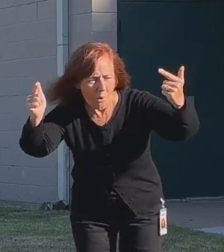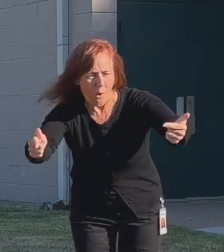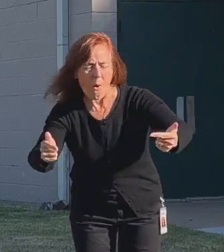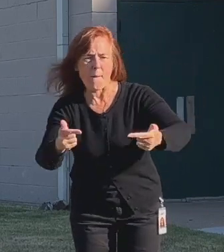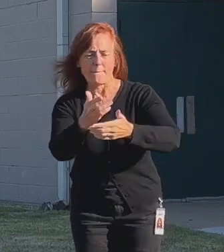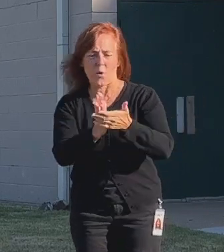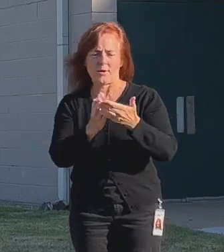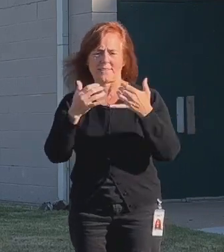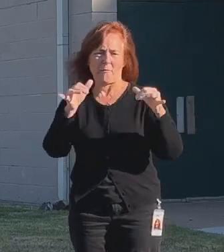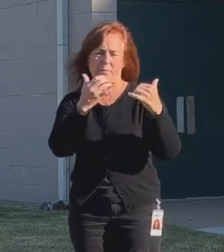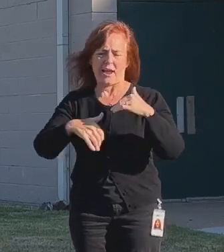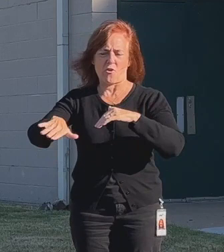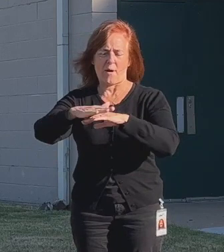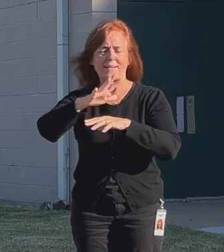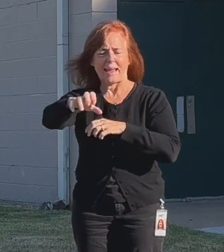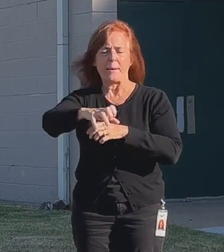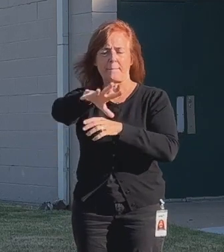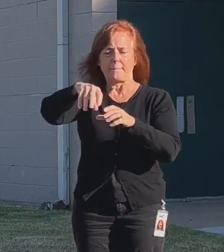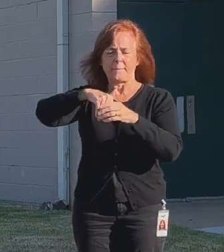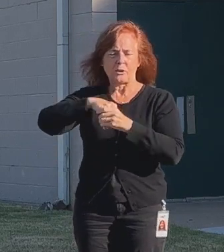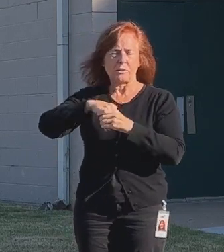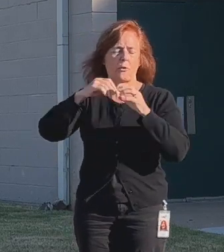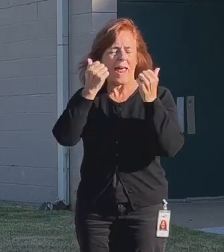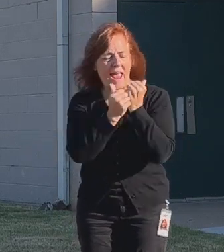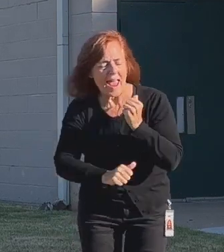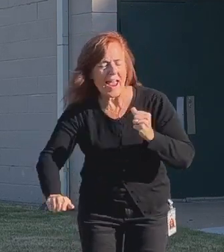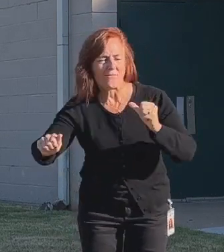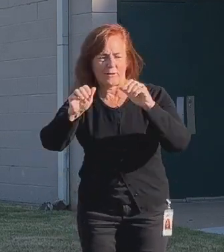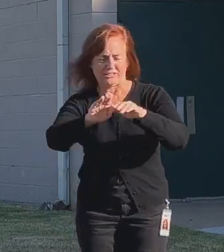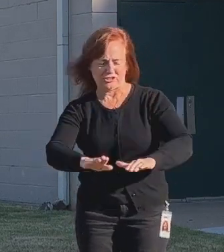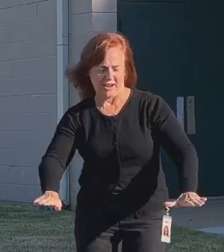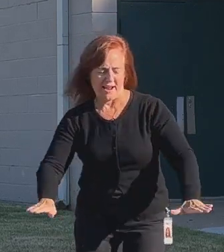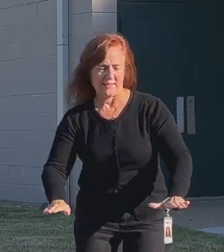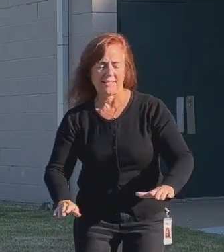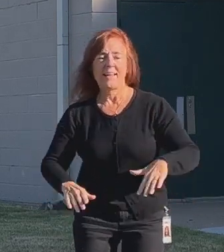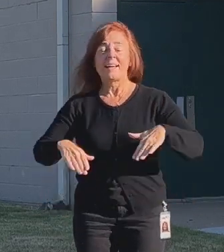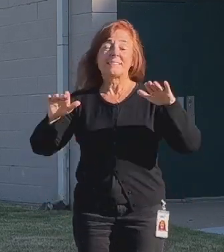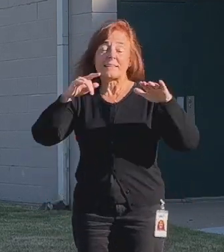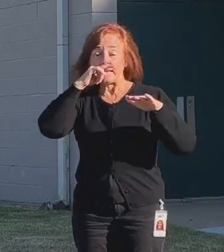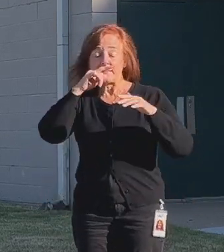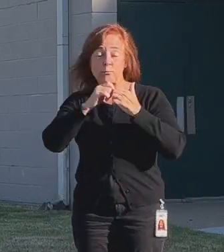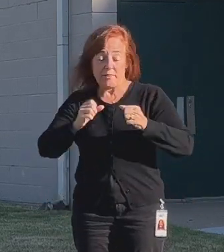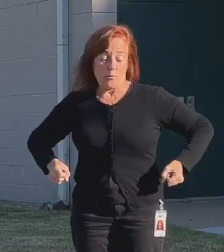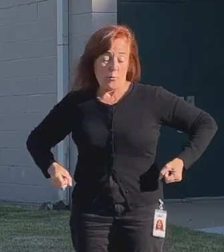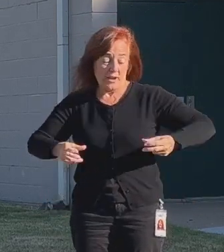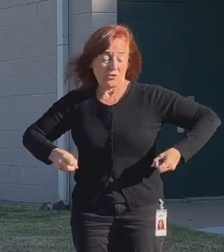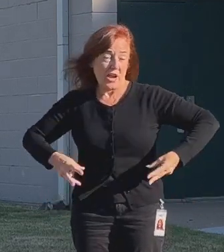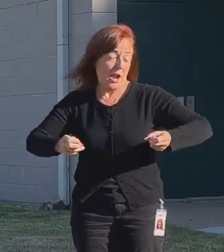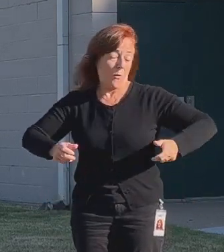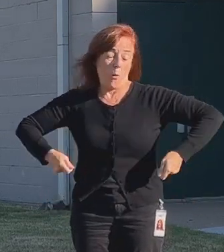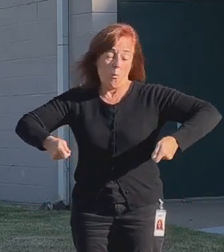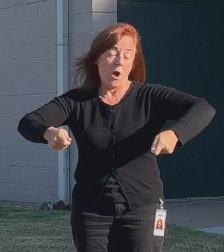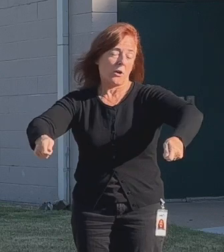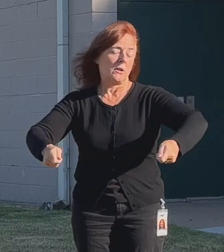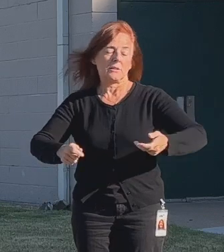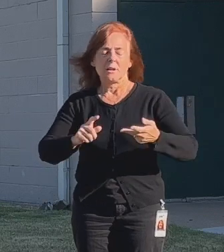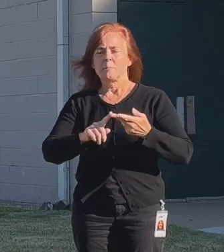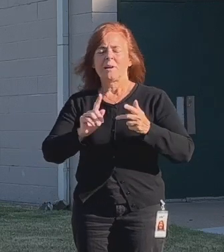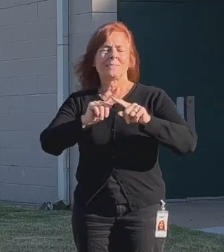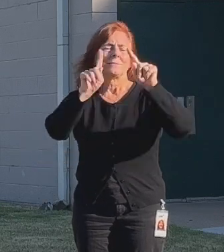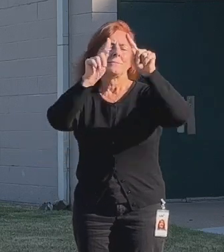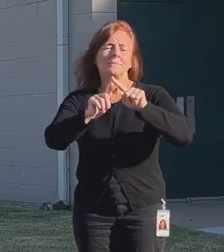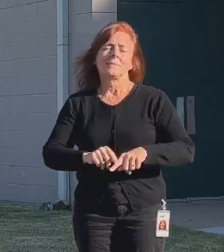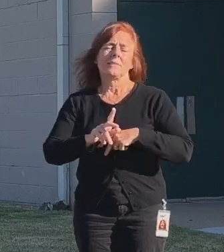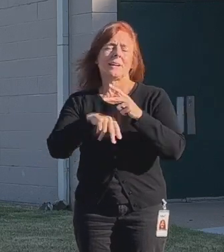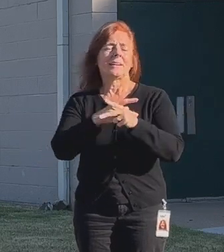can be inclusive for every child. That's kids with mobility issues, sure, but it's there's all kinds of